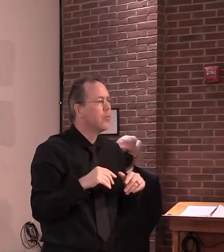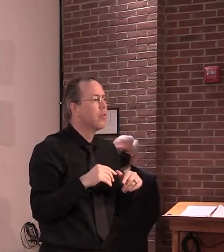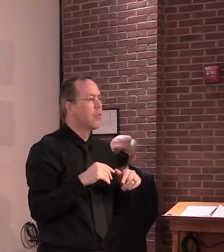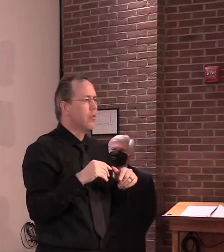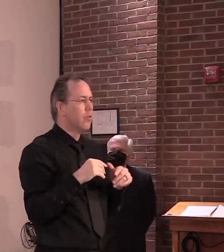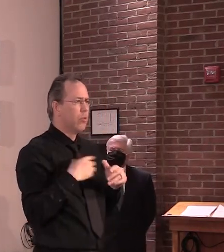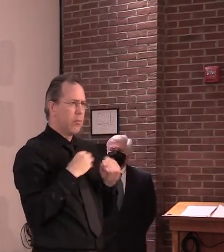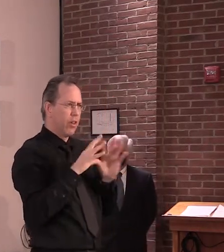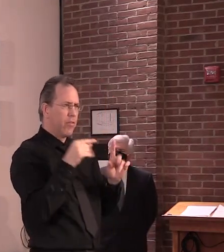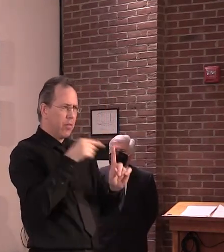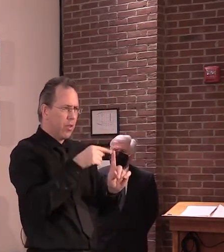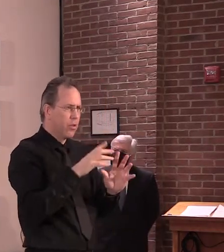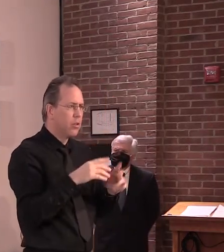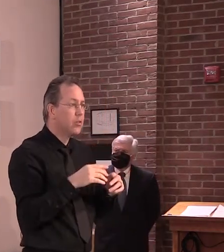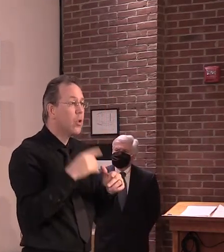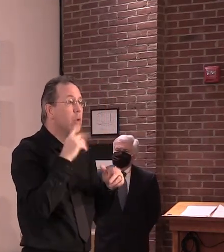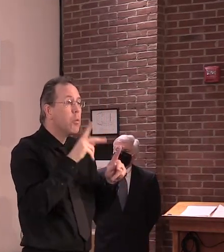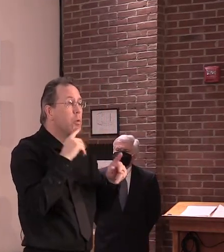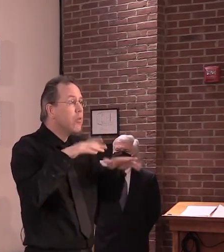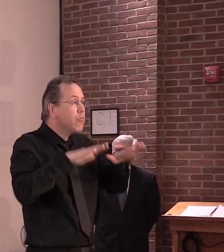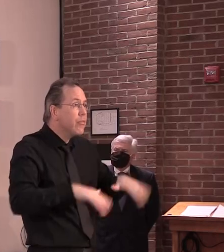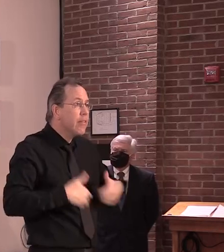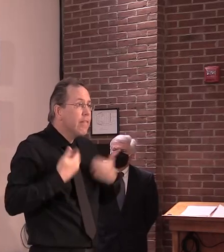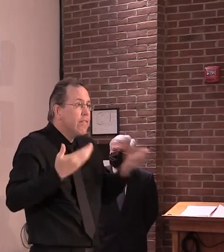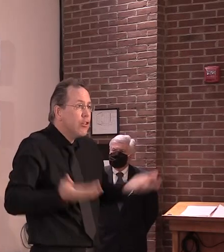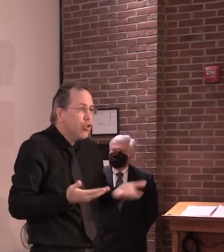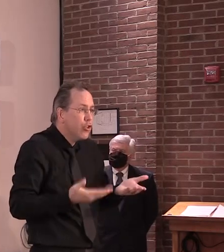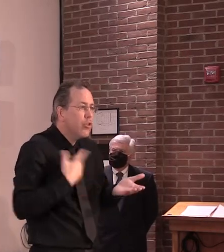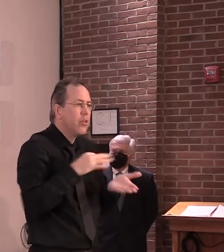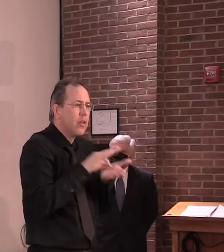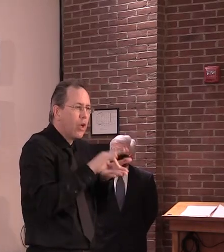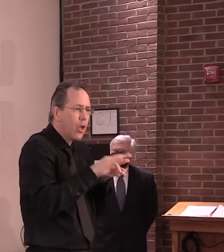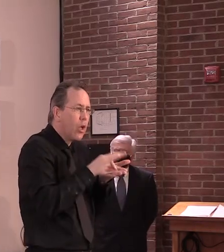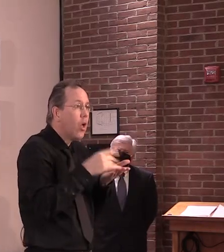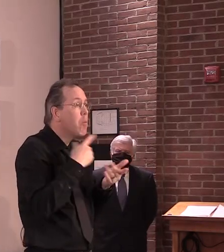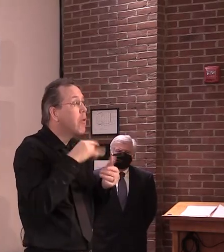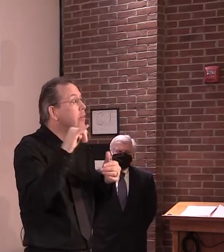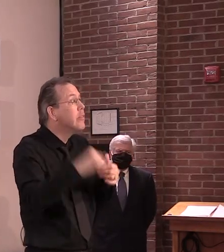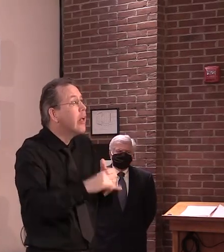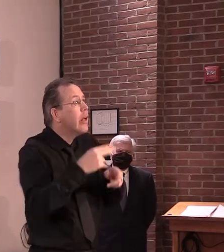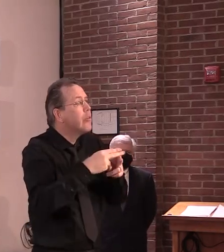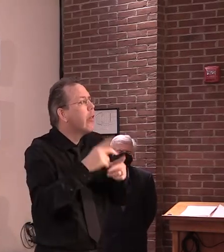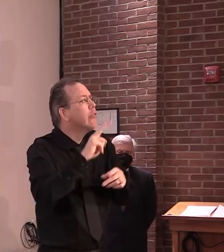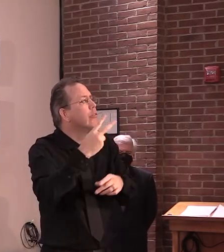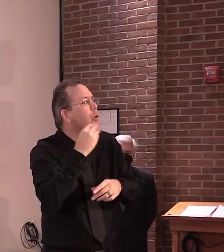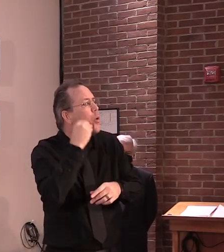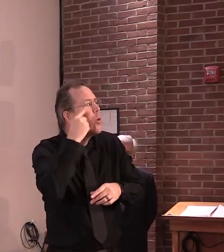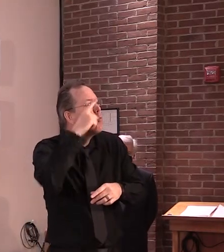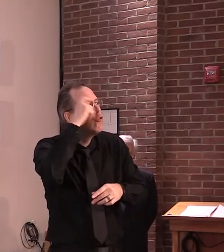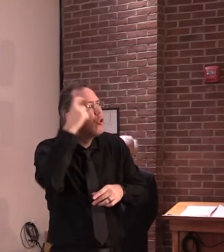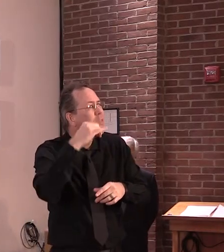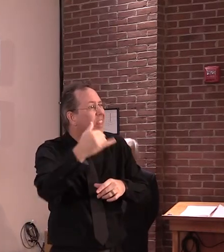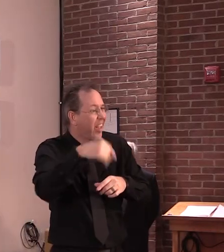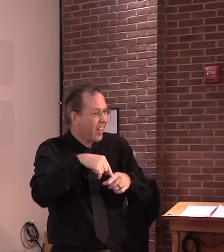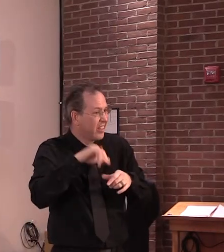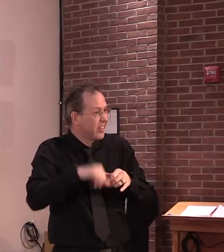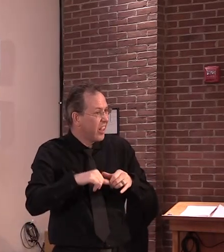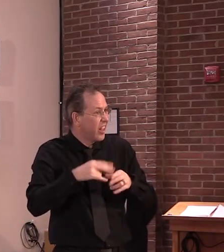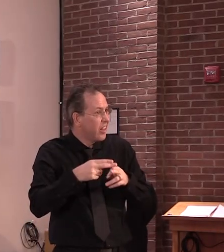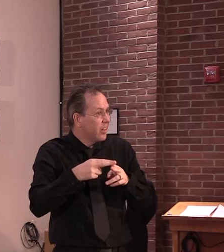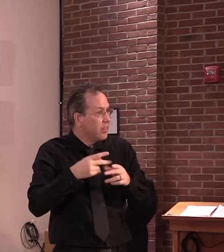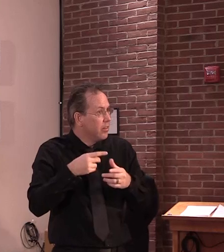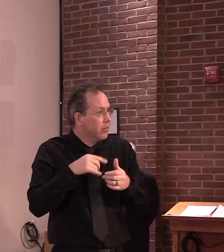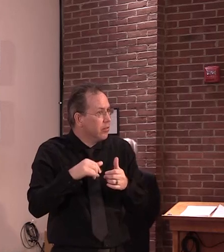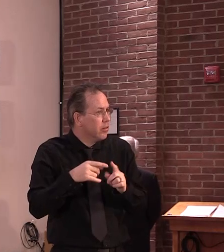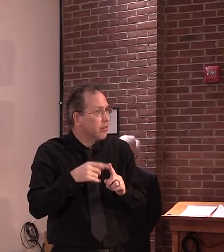possibility of transmission in the state, even if they are only here temporarily. And each one of our modelers doesn't distinguish between